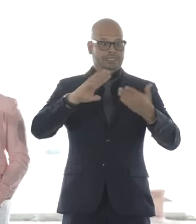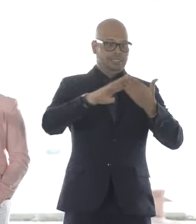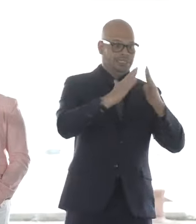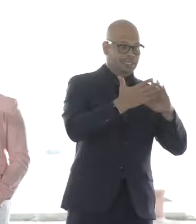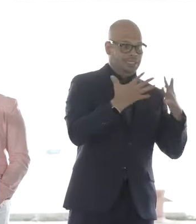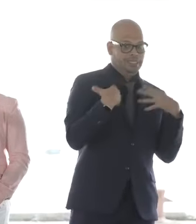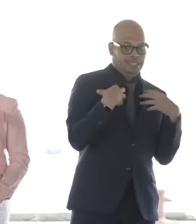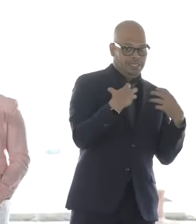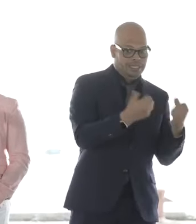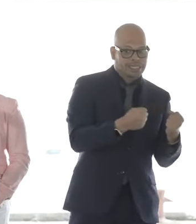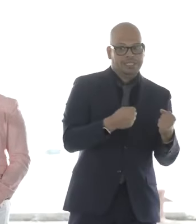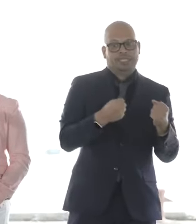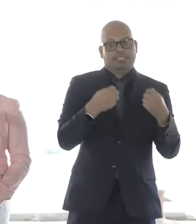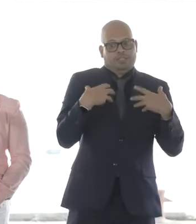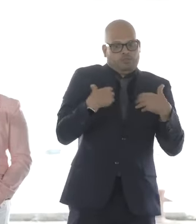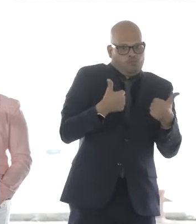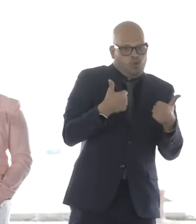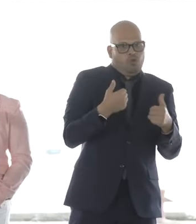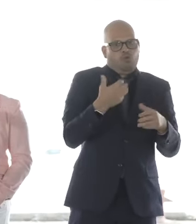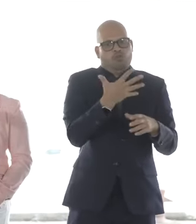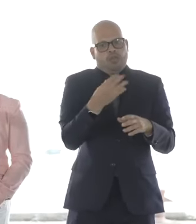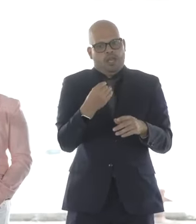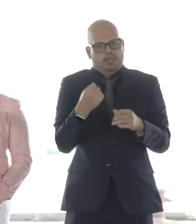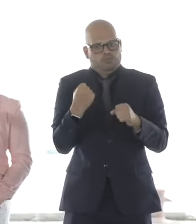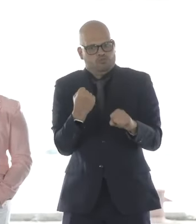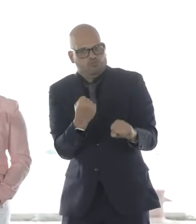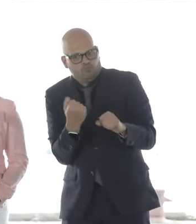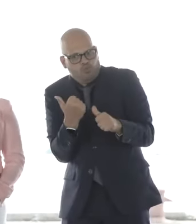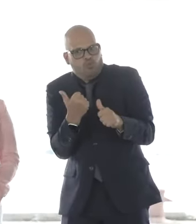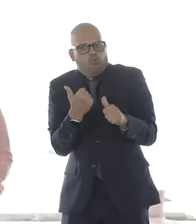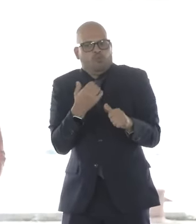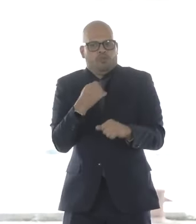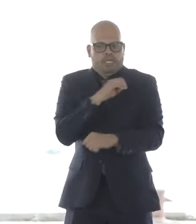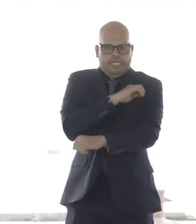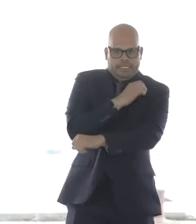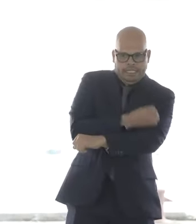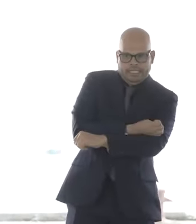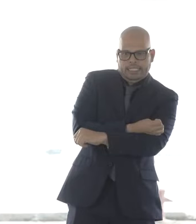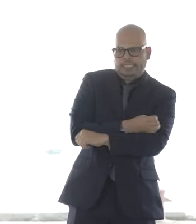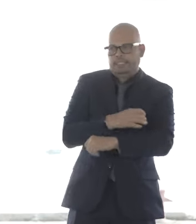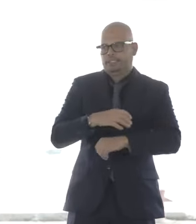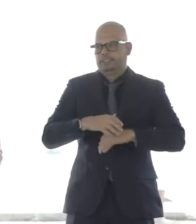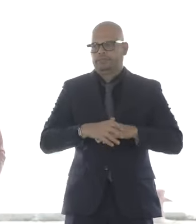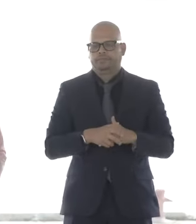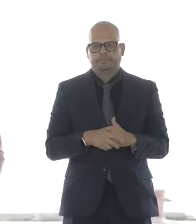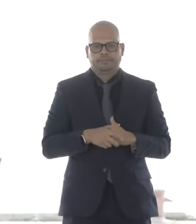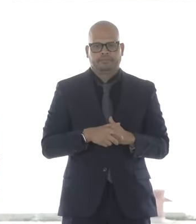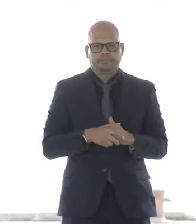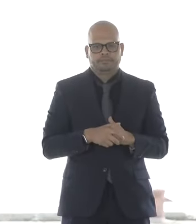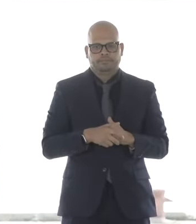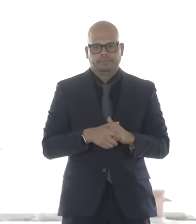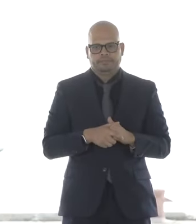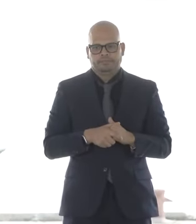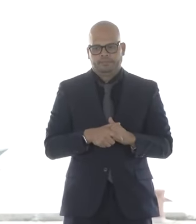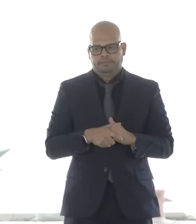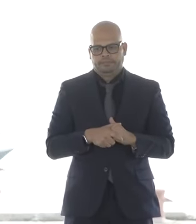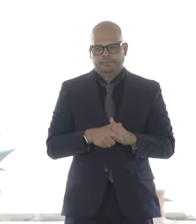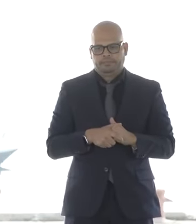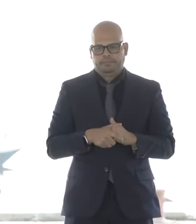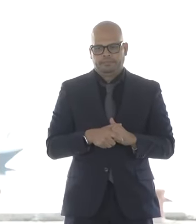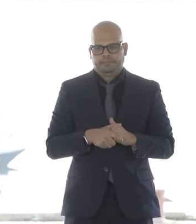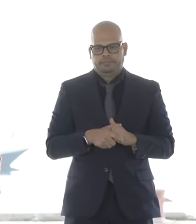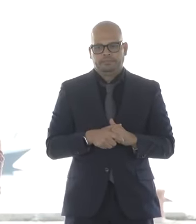our country is going to be stronger and more energy independent. Offshore wind is critical to our state. It's critical to reducing